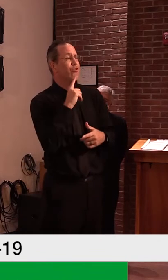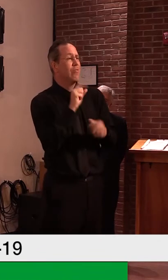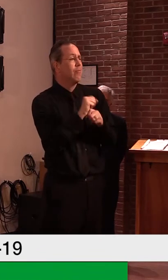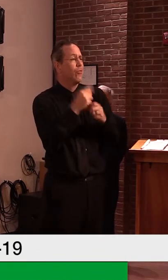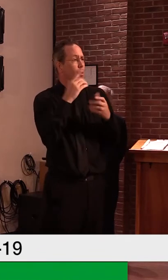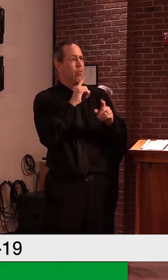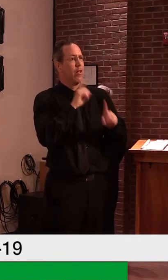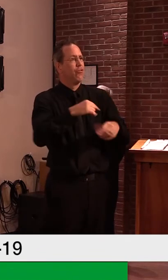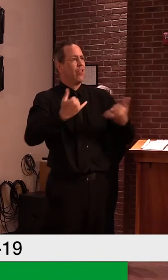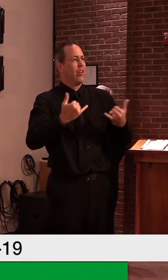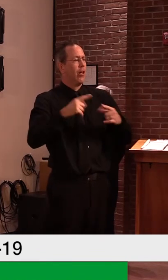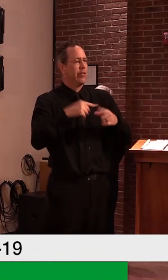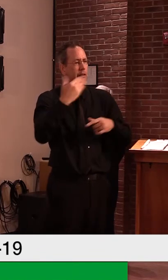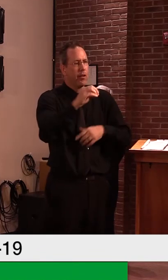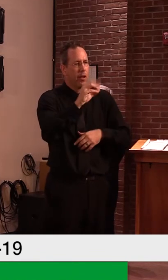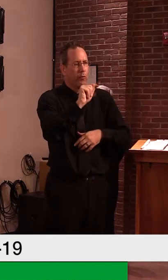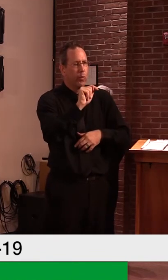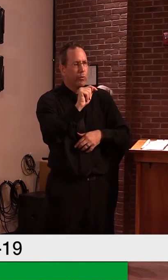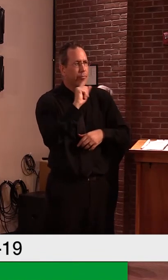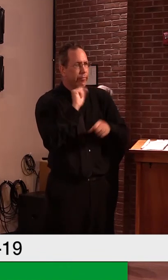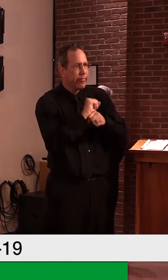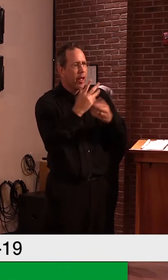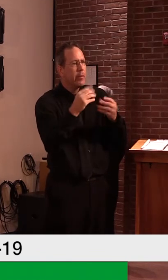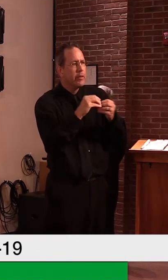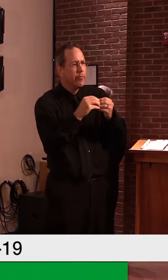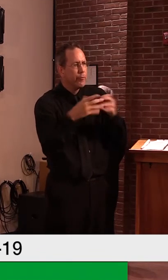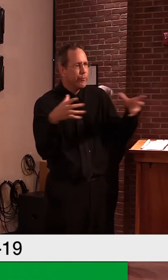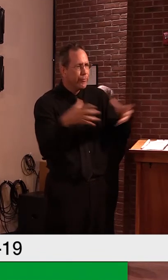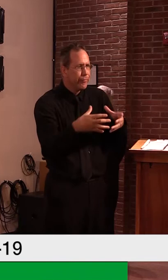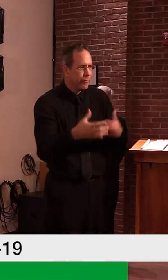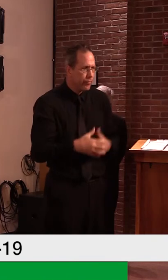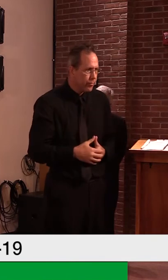Until October? We're not going to know how many students are in our schools until